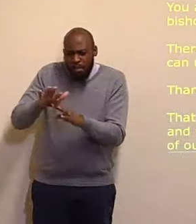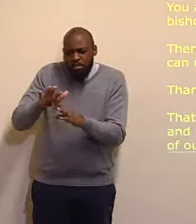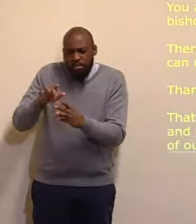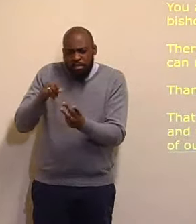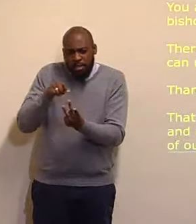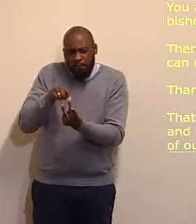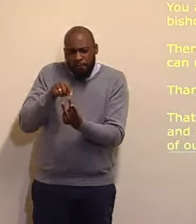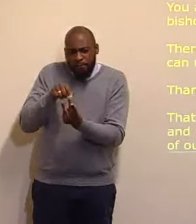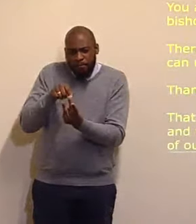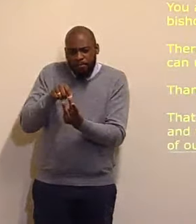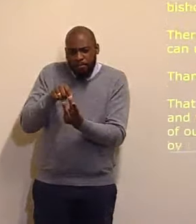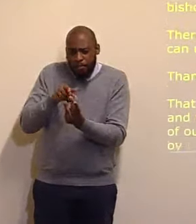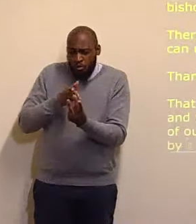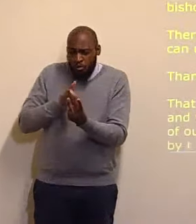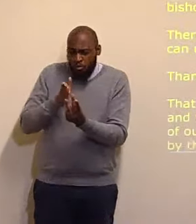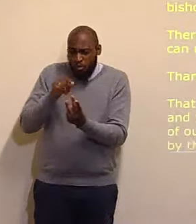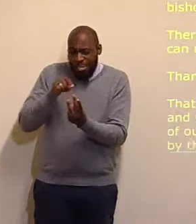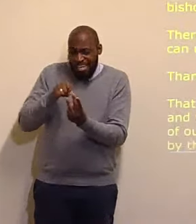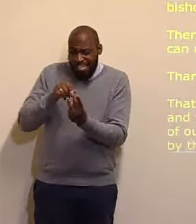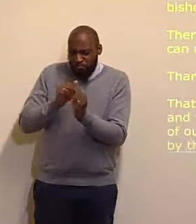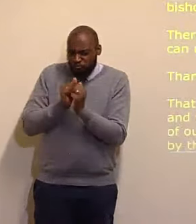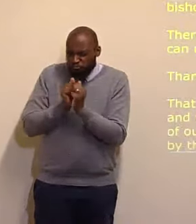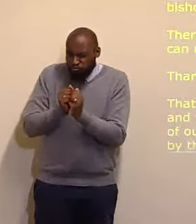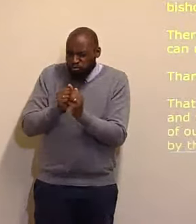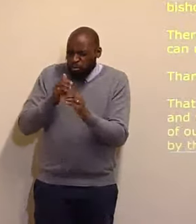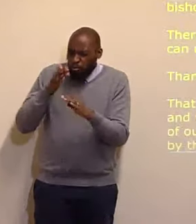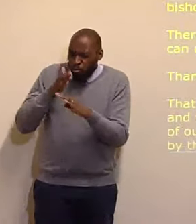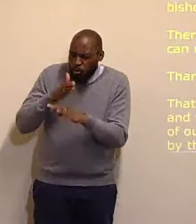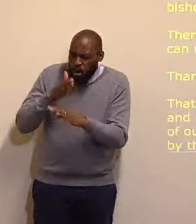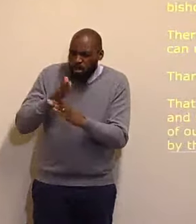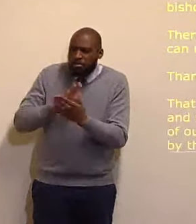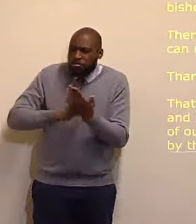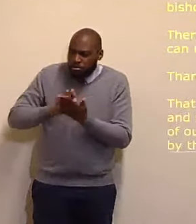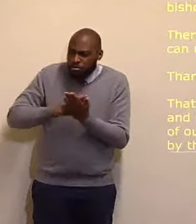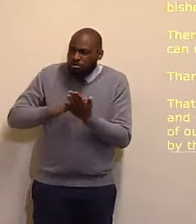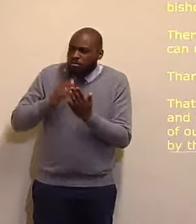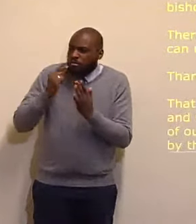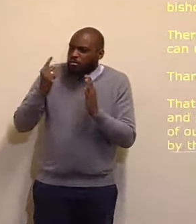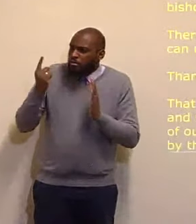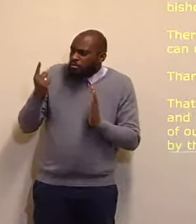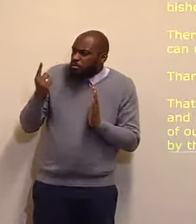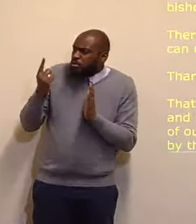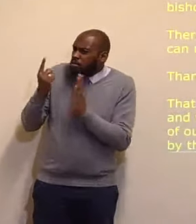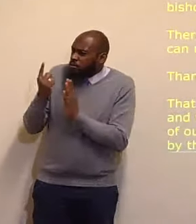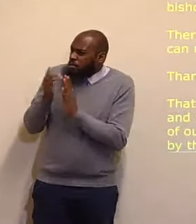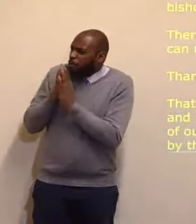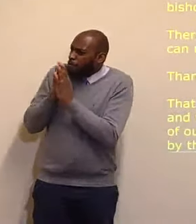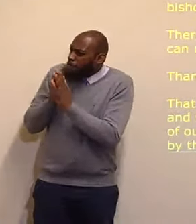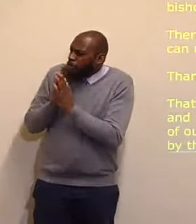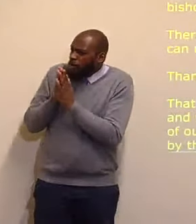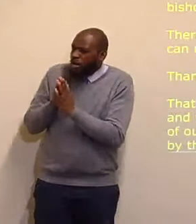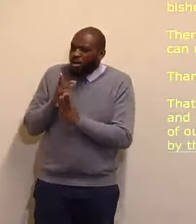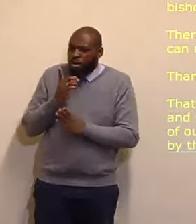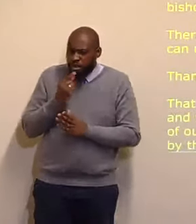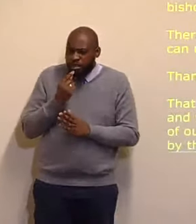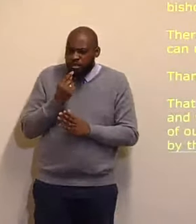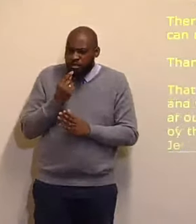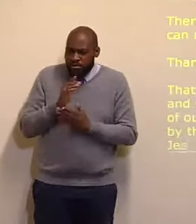And through his merits, we can enter in the courts of heaven, that our praise can be